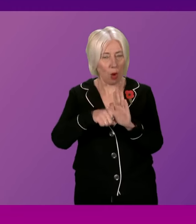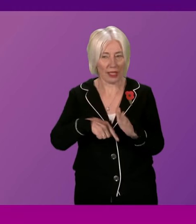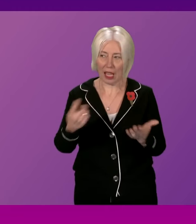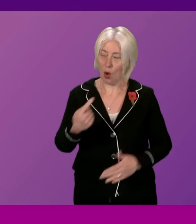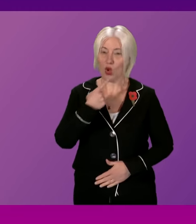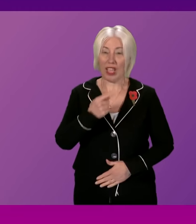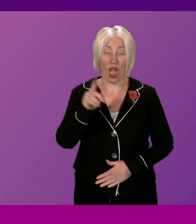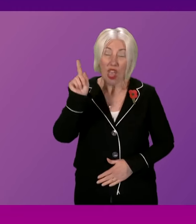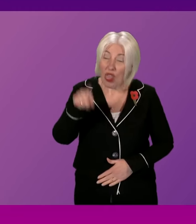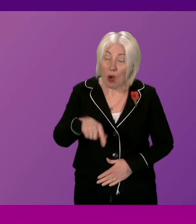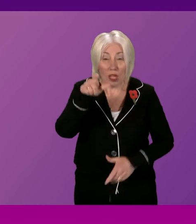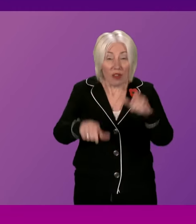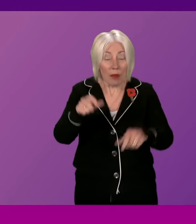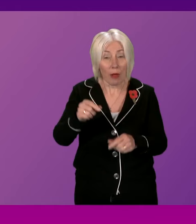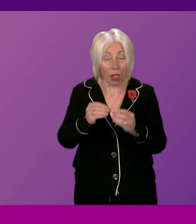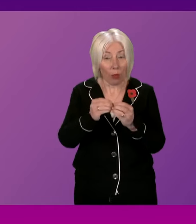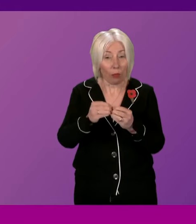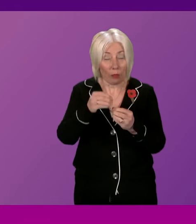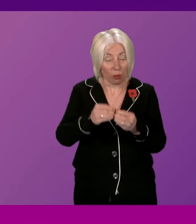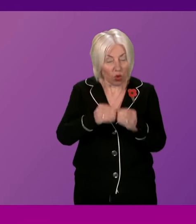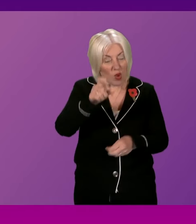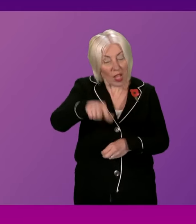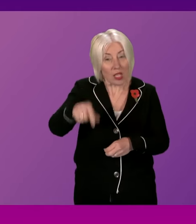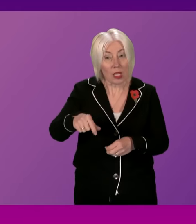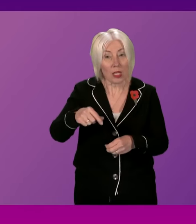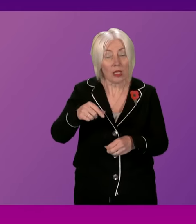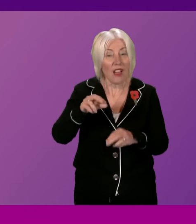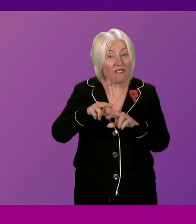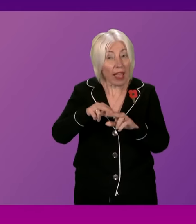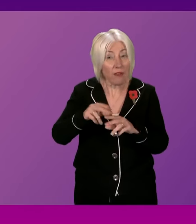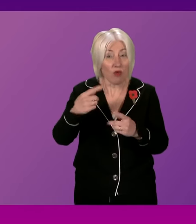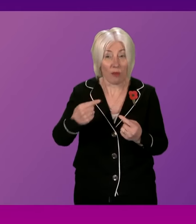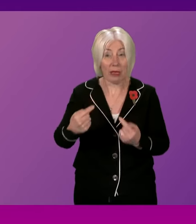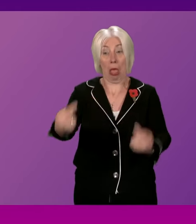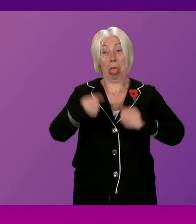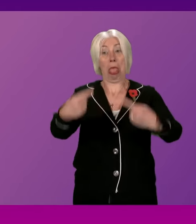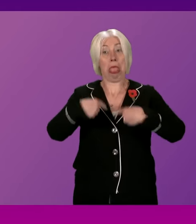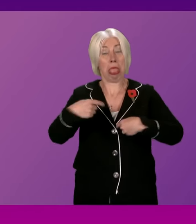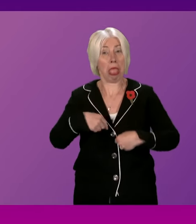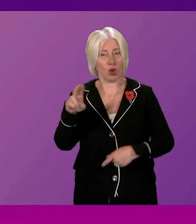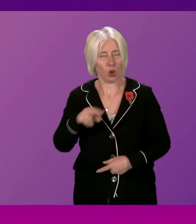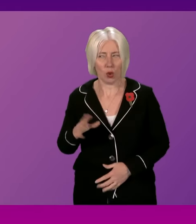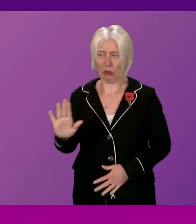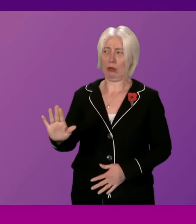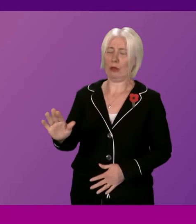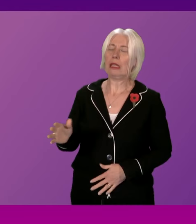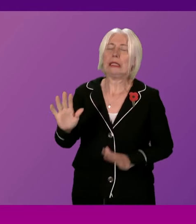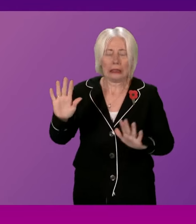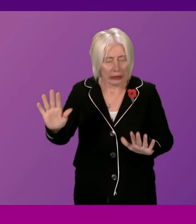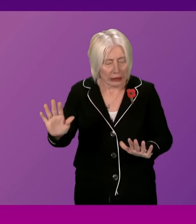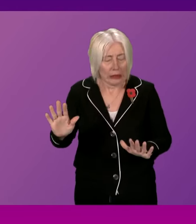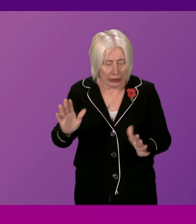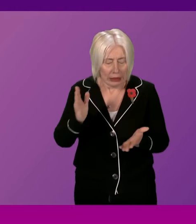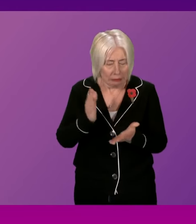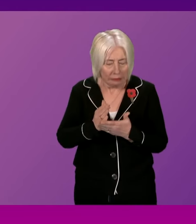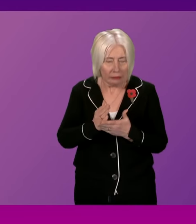young people in Fife who are victims of bullying? First Minister. Look, I think it's really important for an issue of this magnitude that